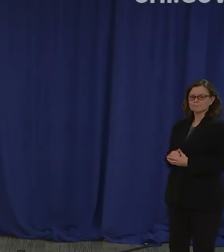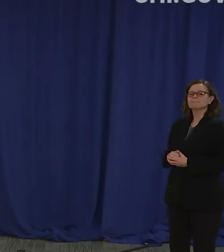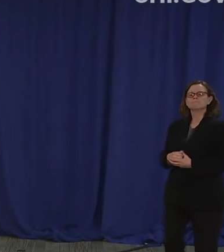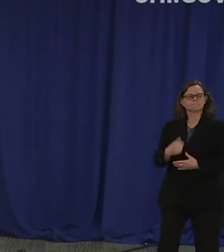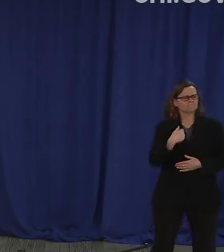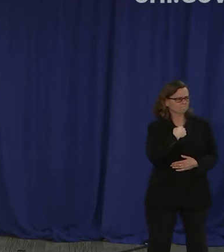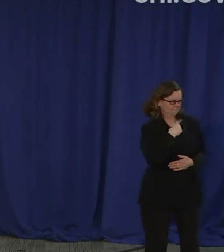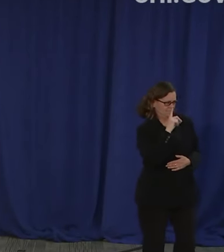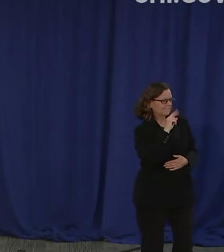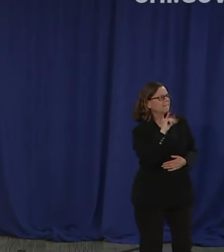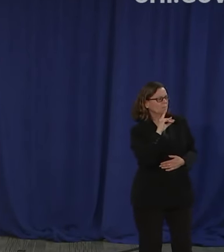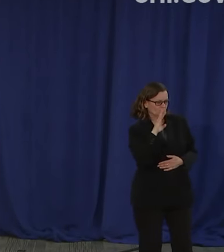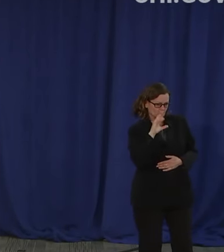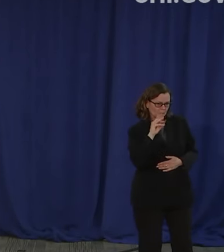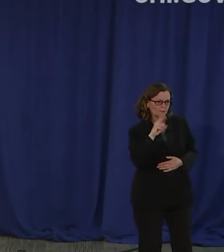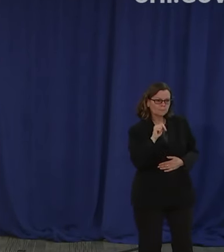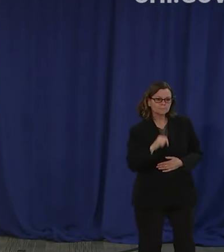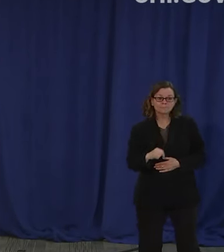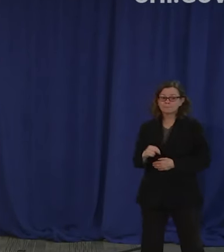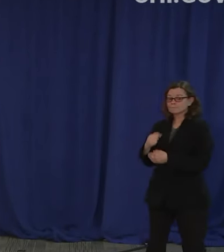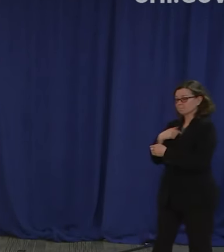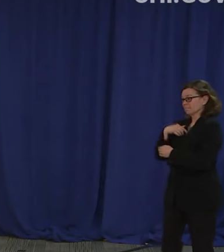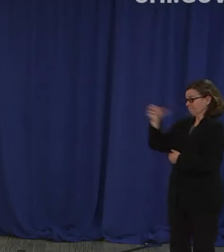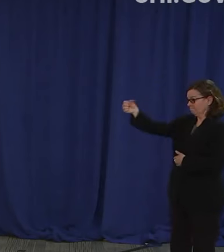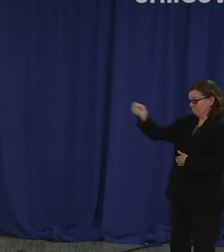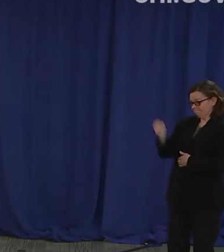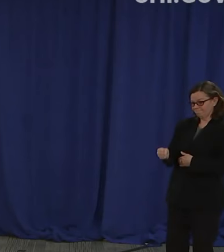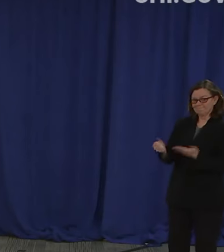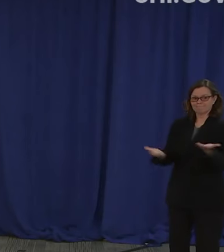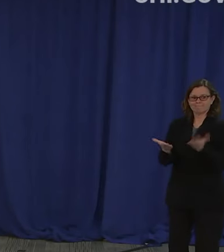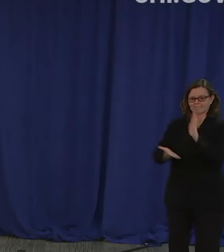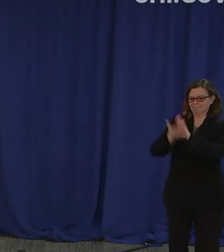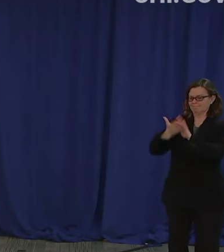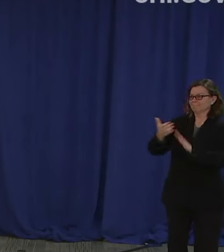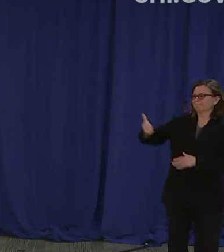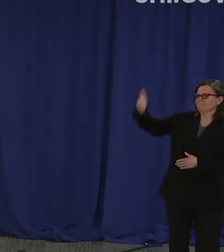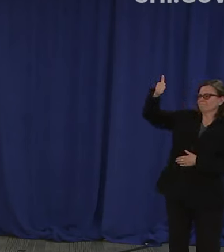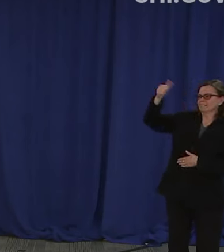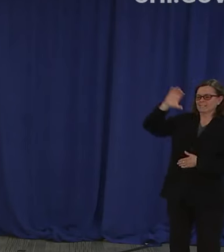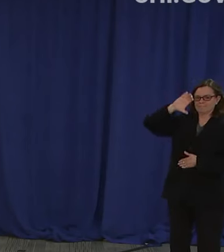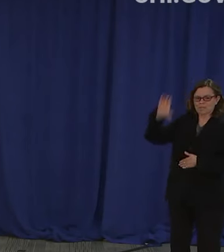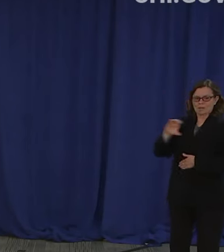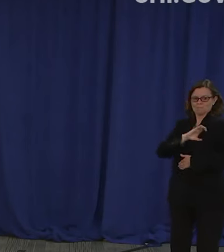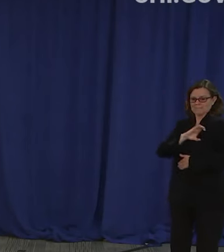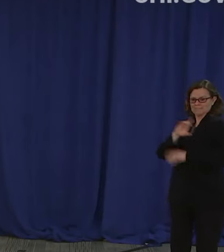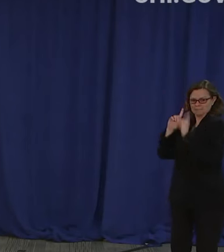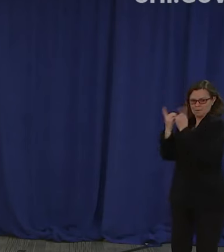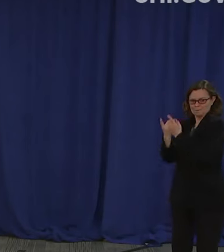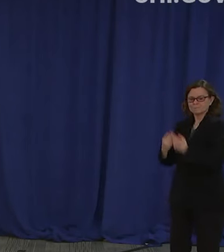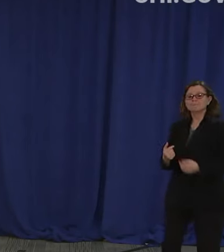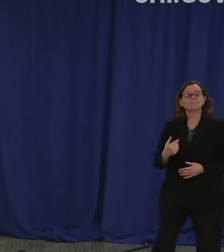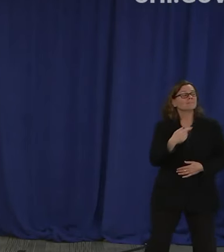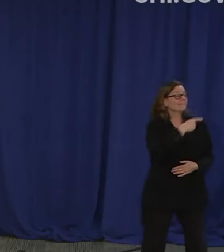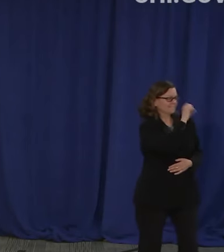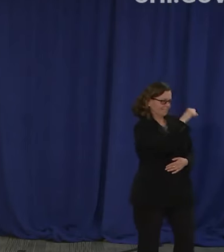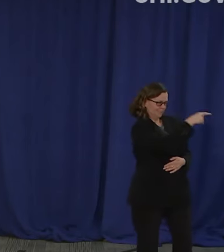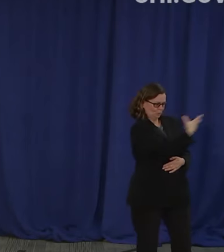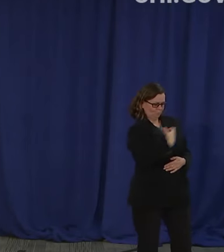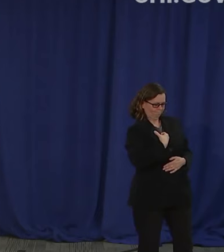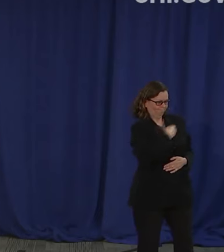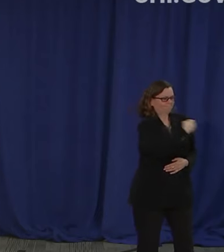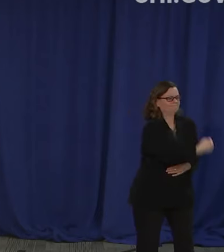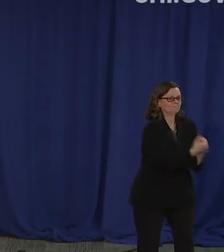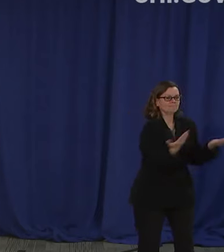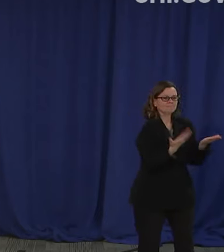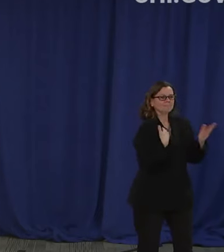appointed to the Office of Superintendent of Police for the City of Chicago. Having been appointed to the Office of Superintendent of Police for the City of Chicago. Do solemnly